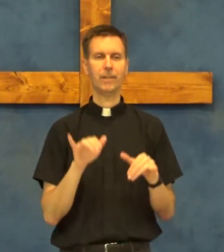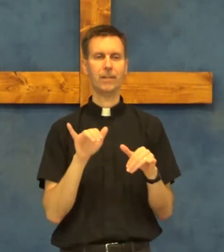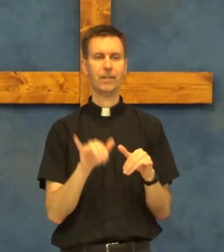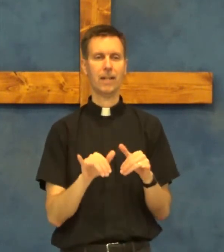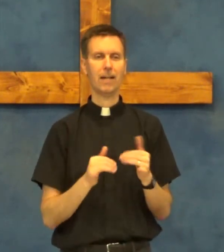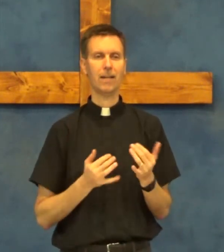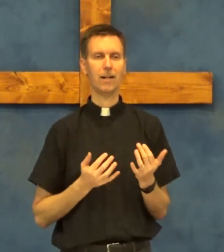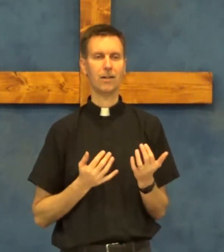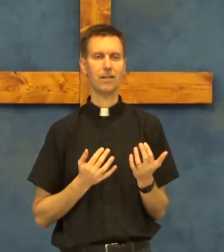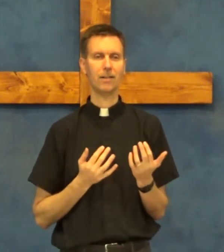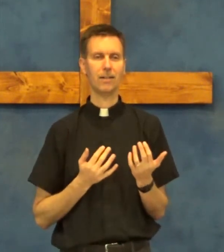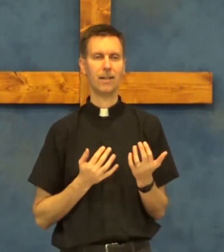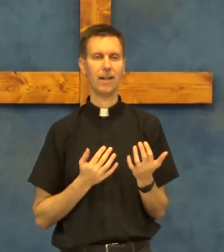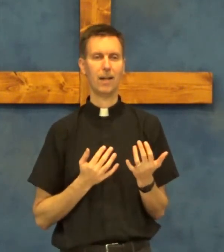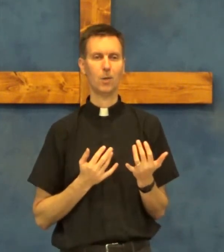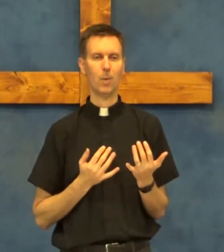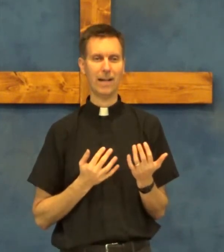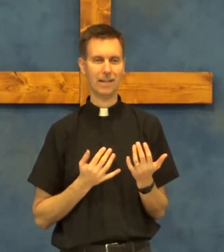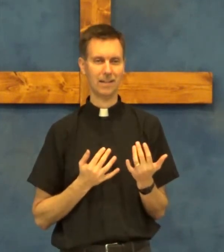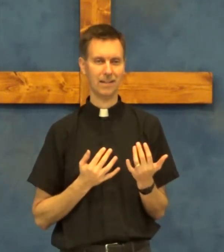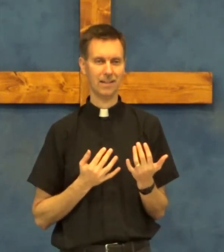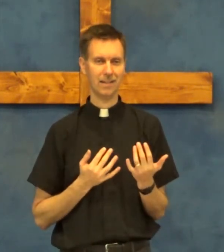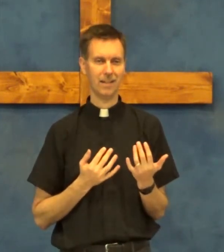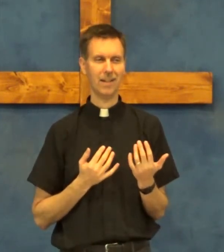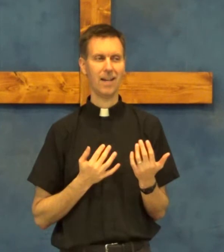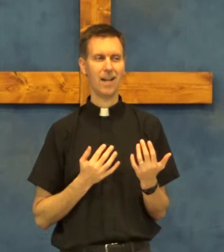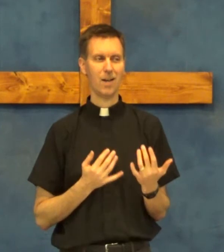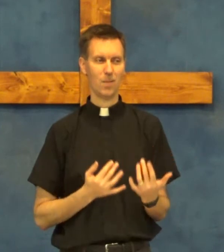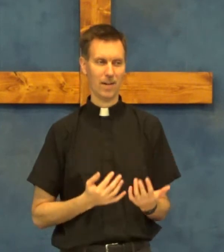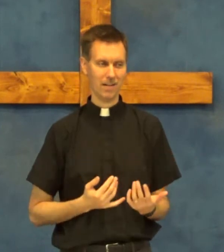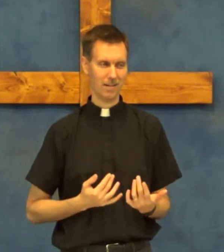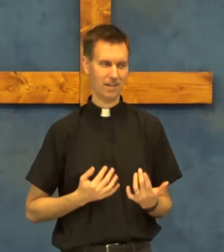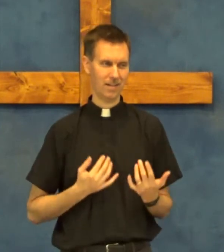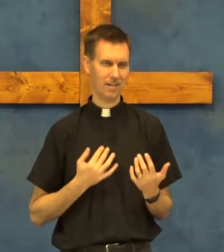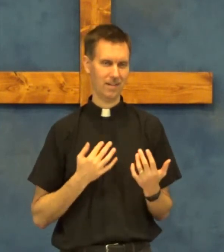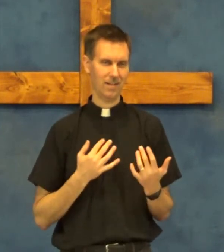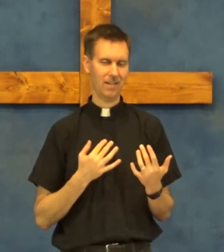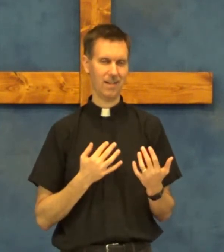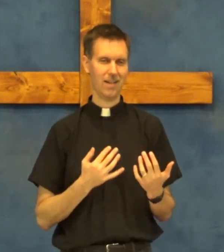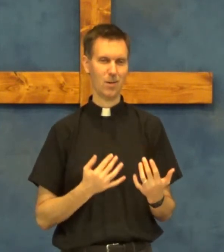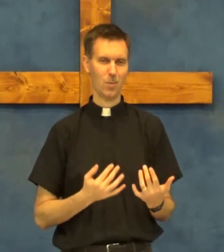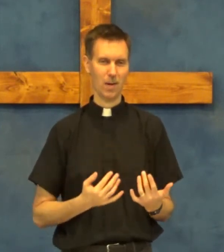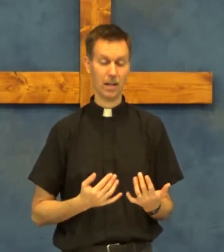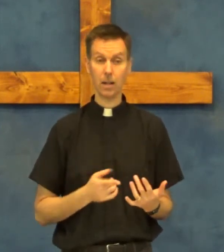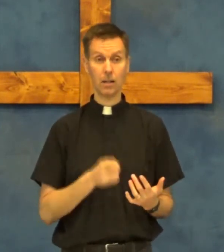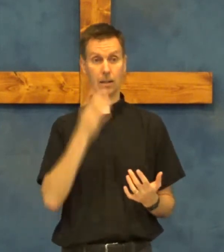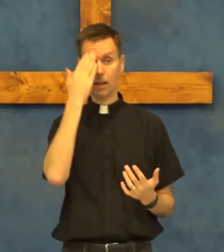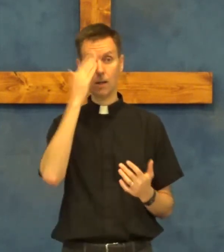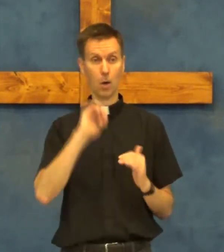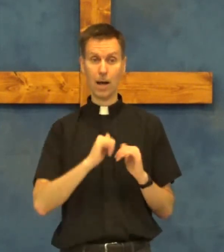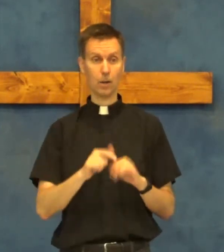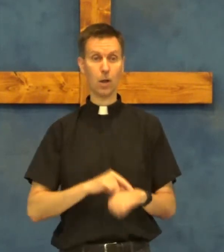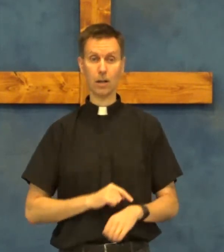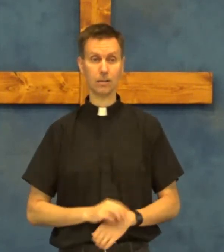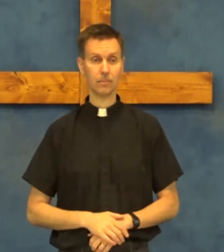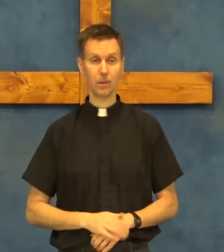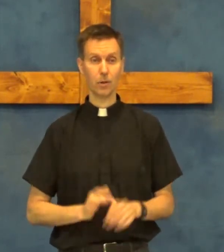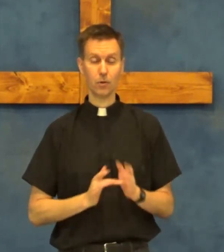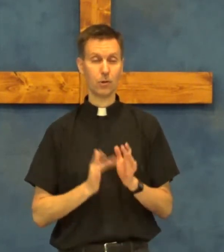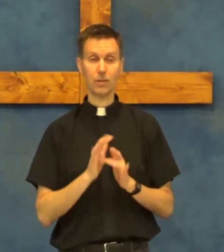stay there and wait and wait and wait they didn't know how long Jesus